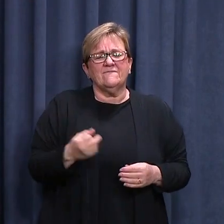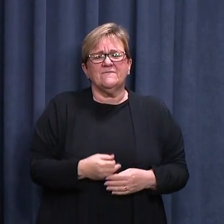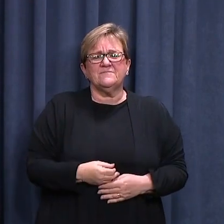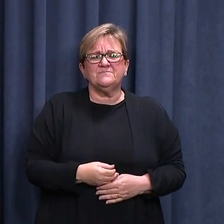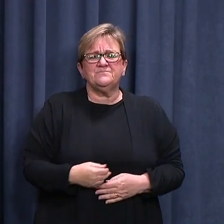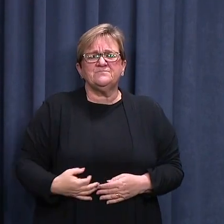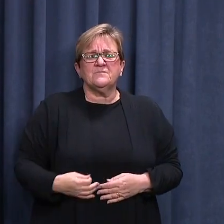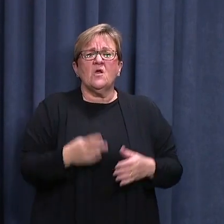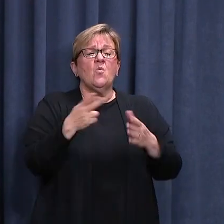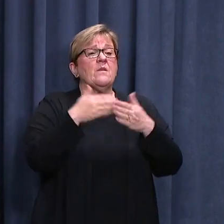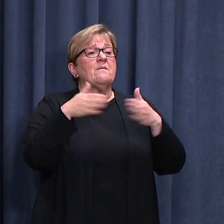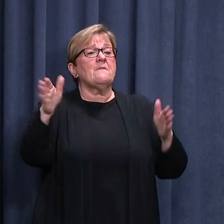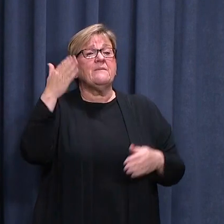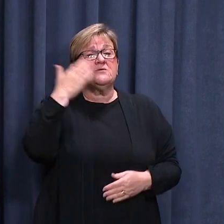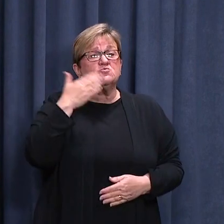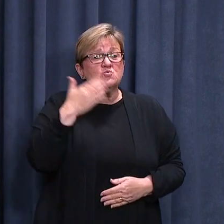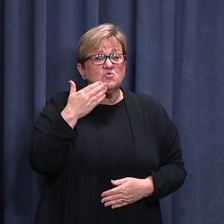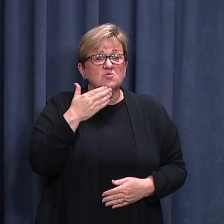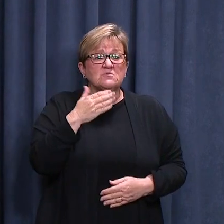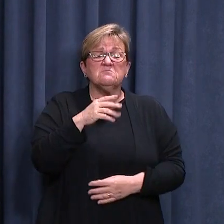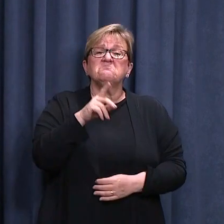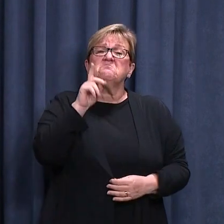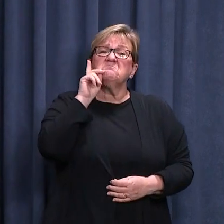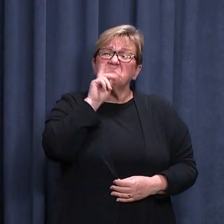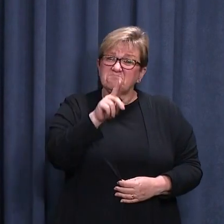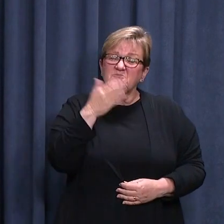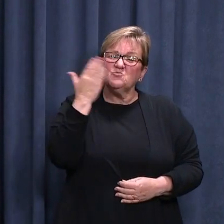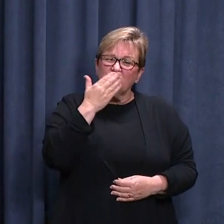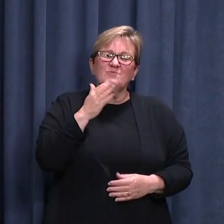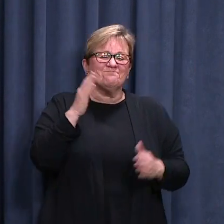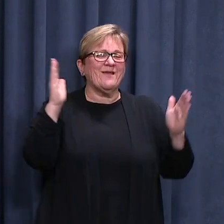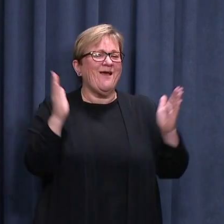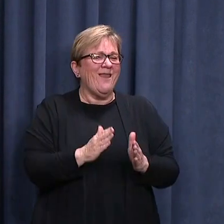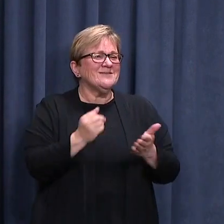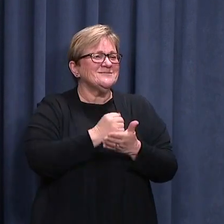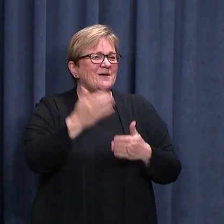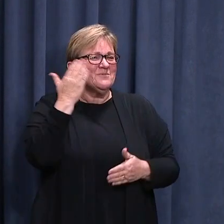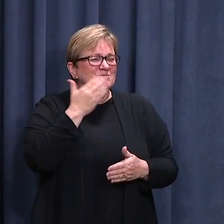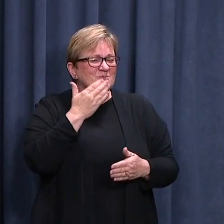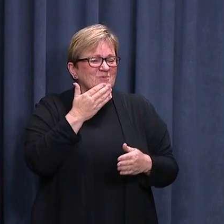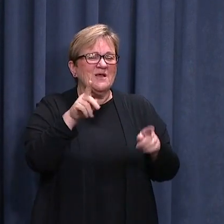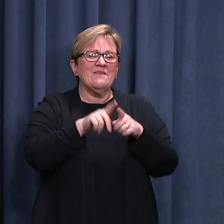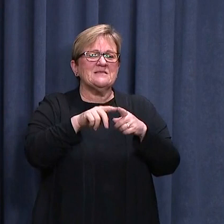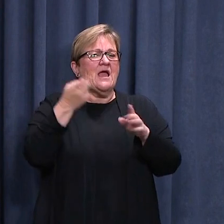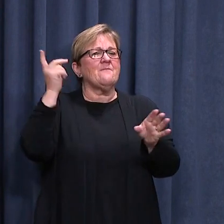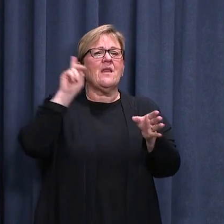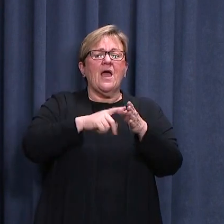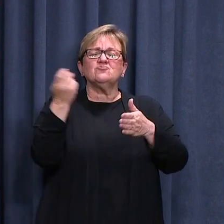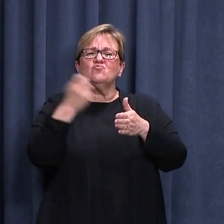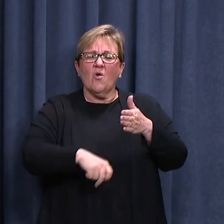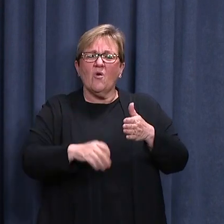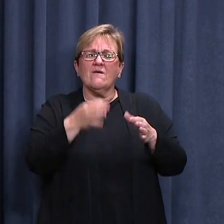With regards to public schools, attendance was understandably down yesterday, similar to the lockdown last year.